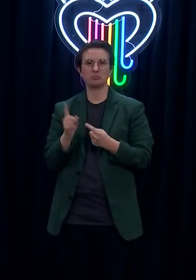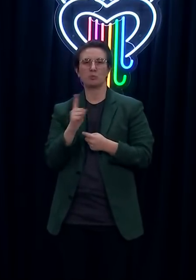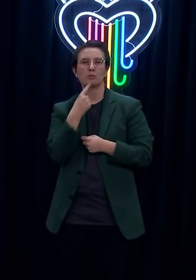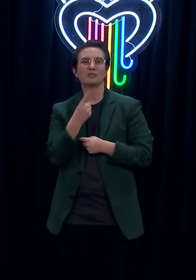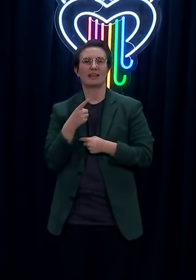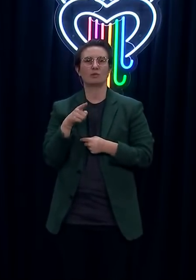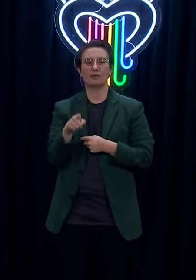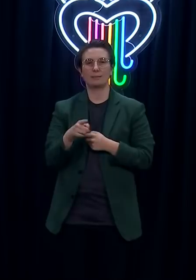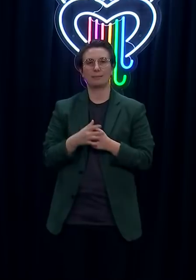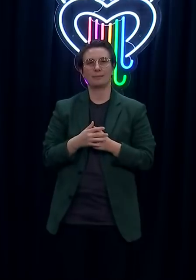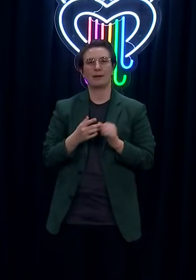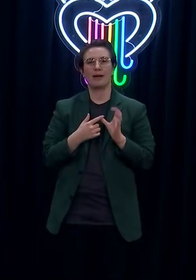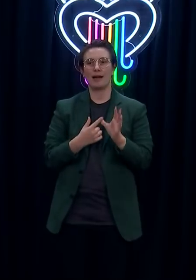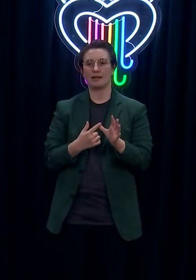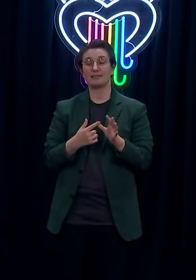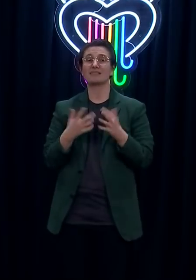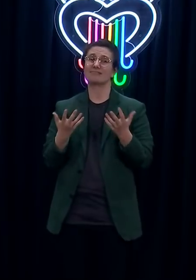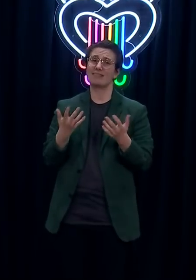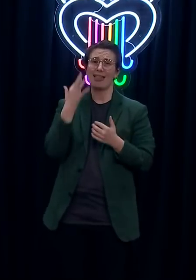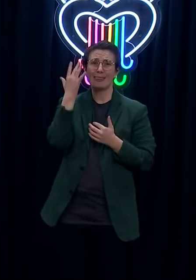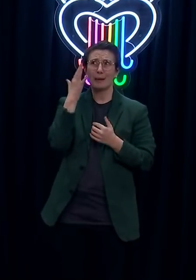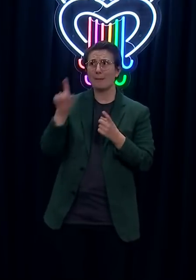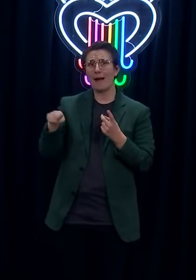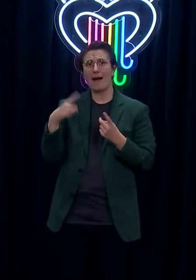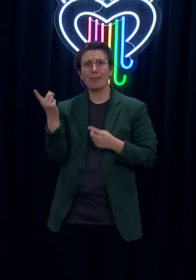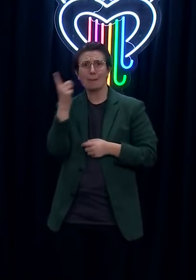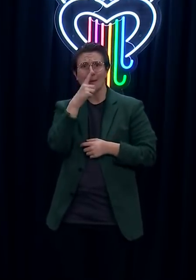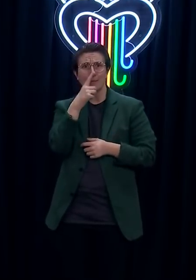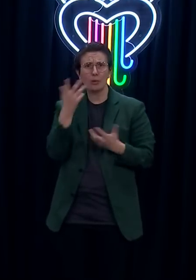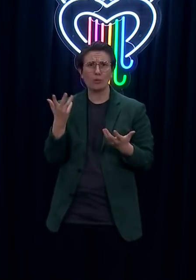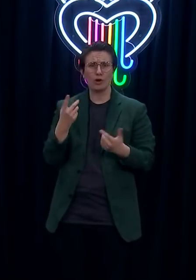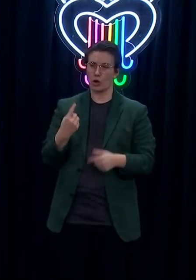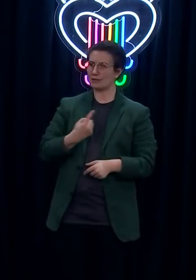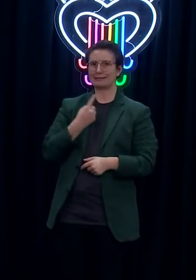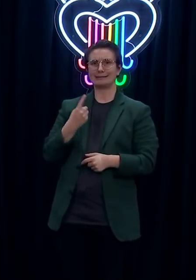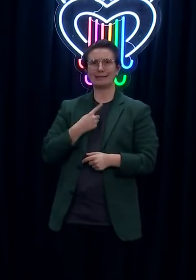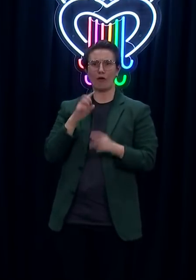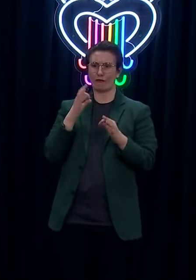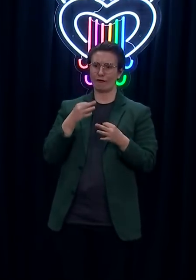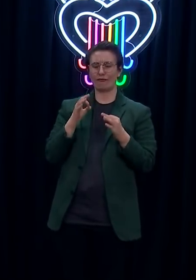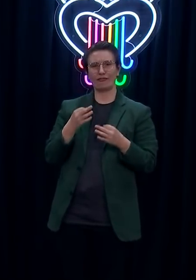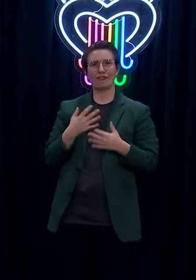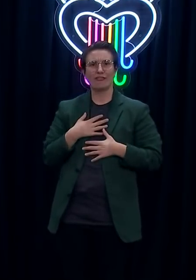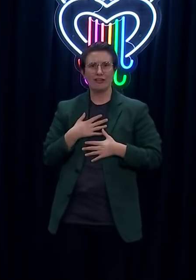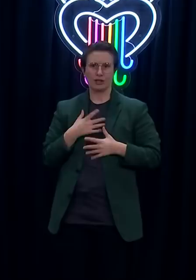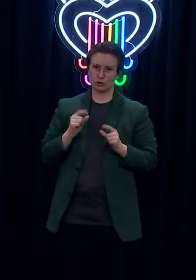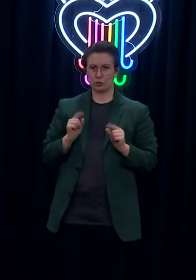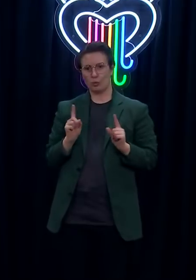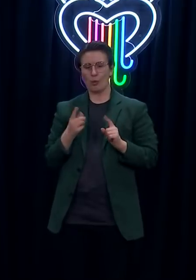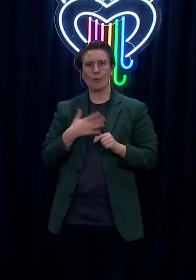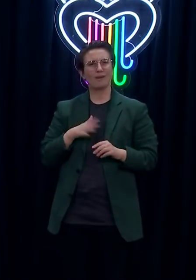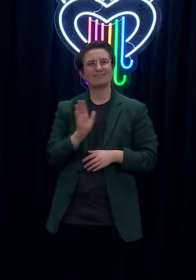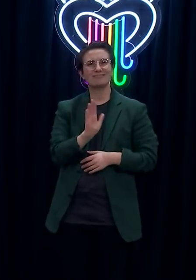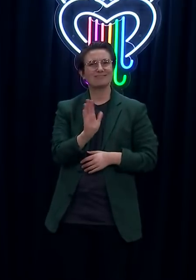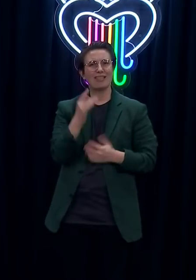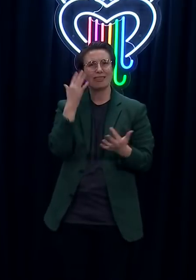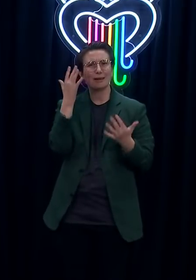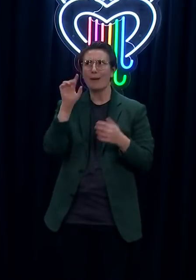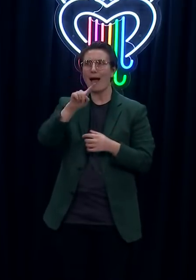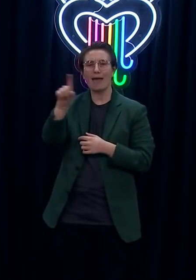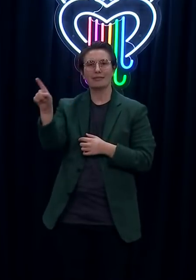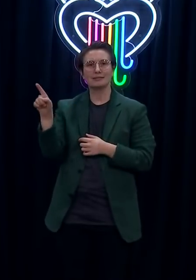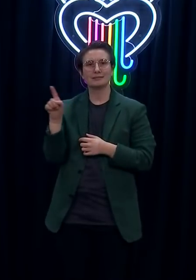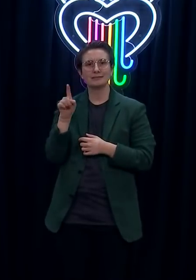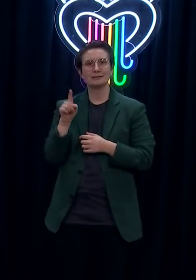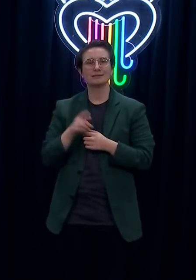who, for the past five weeks, have done exactly what has been asked of them, and a great sacrifice. There have been some really horrific stories of